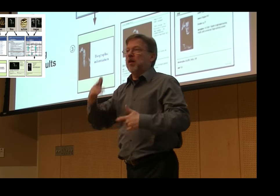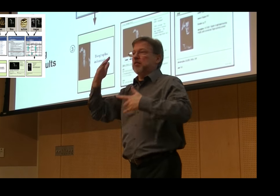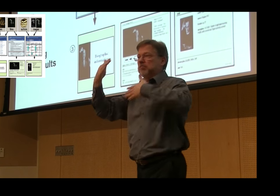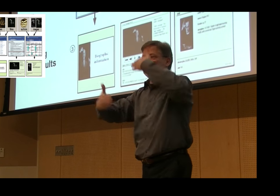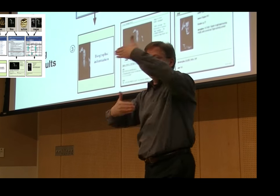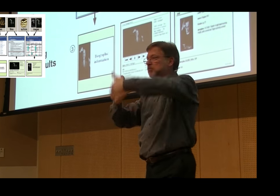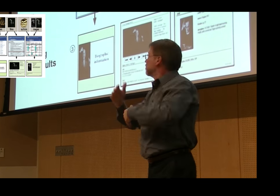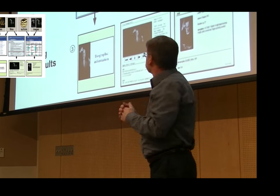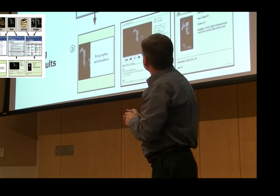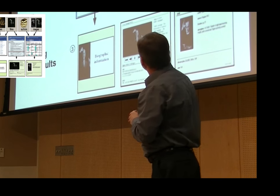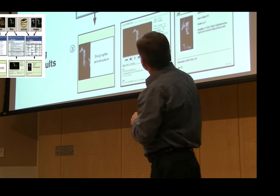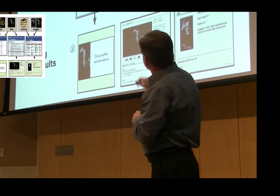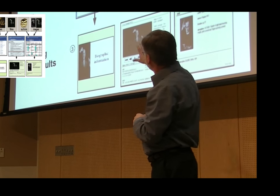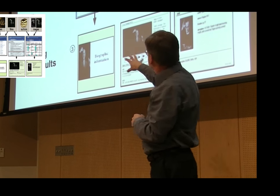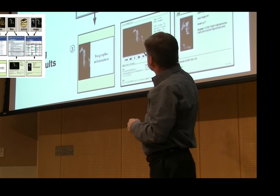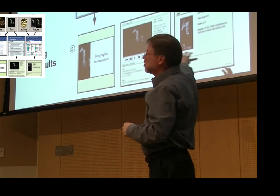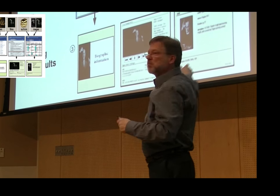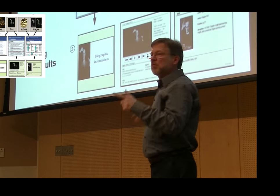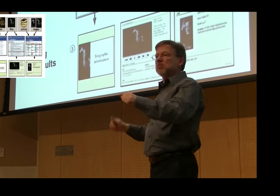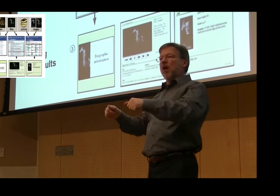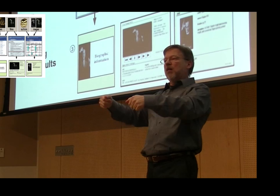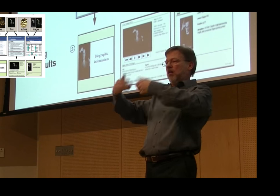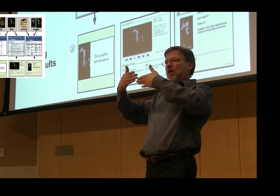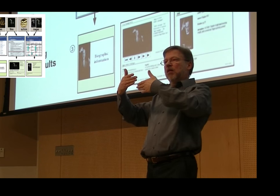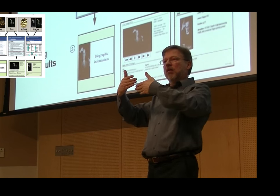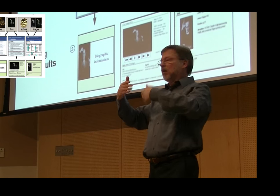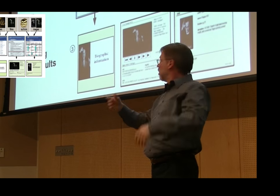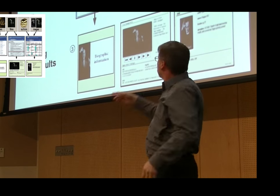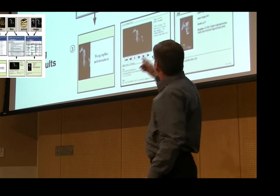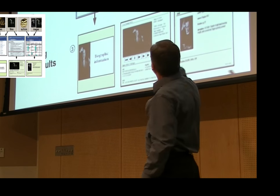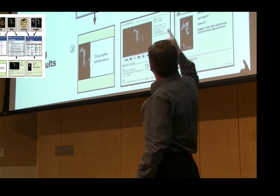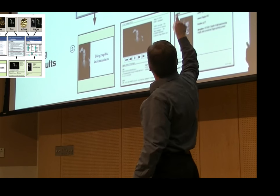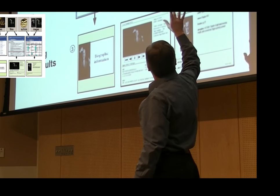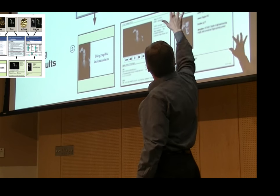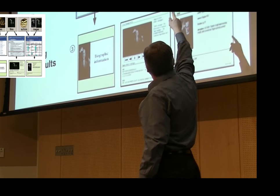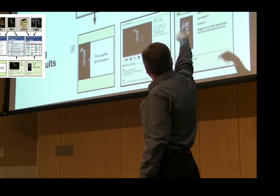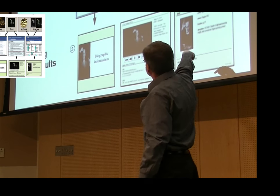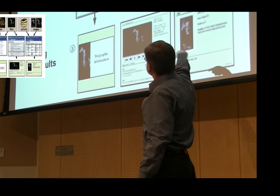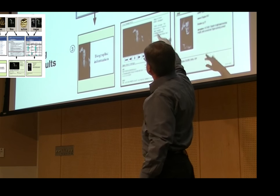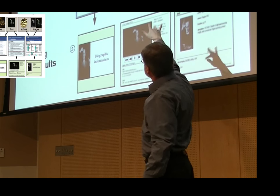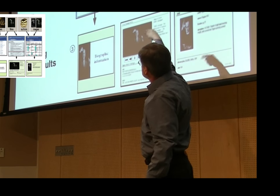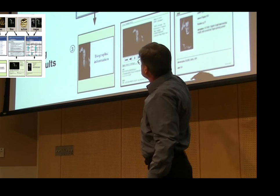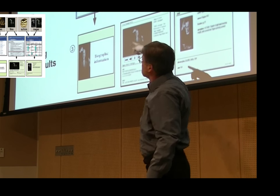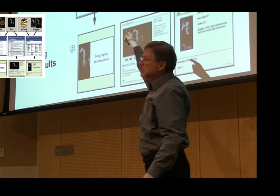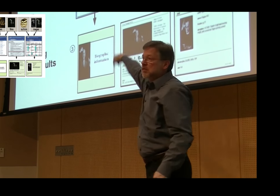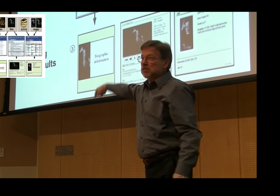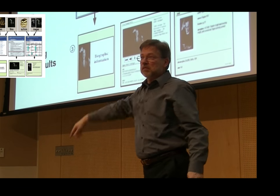produce the results for you from each of the dictionaries and from each of the films where that sign